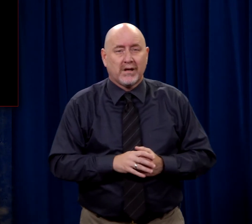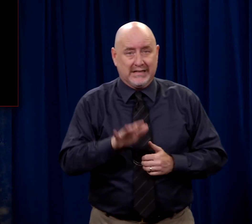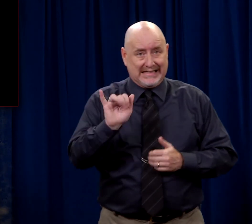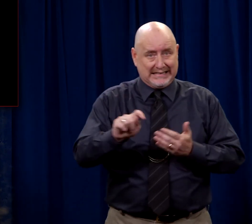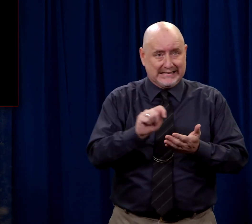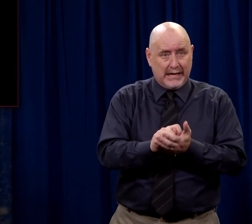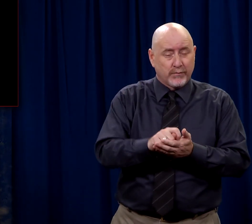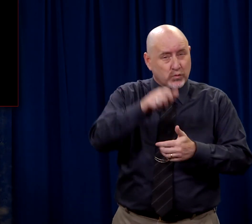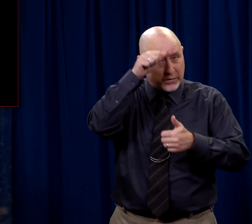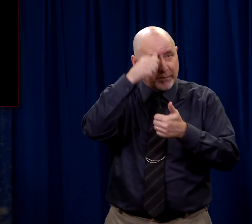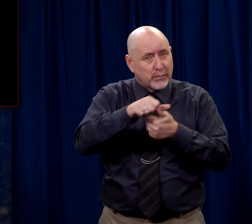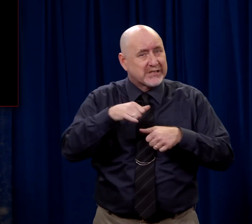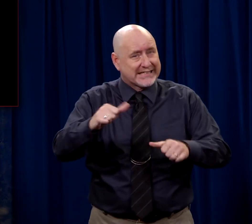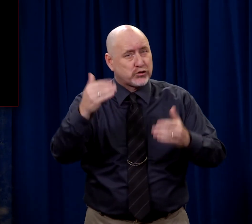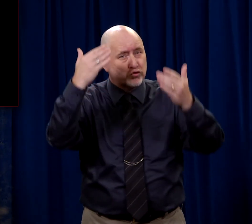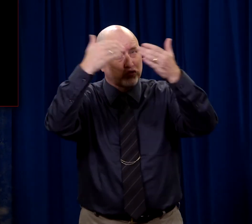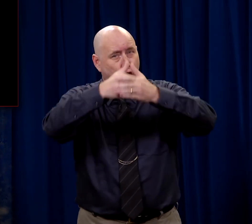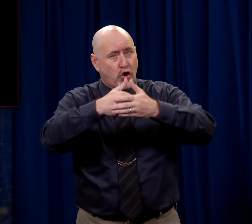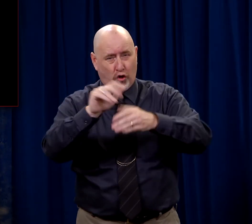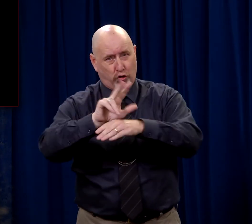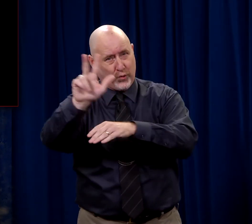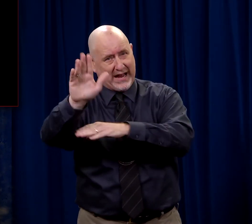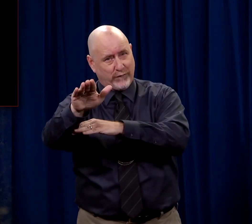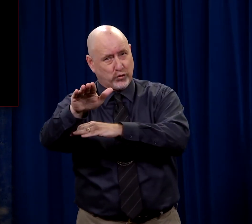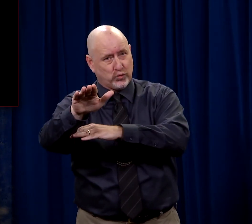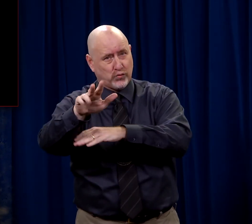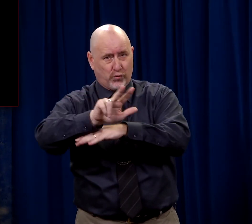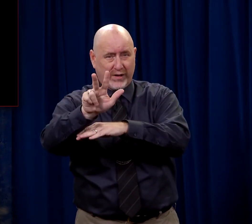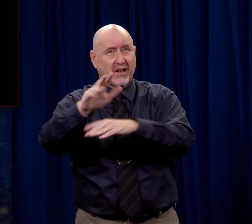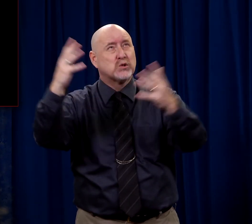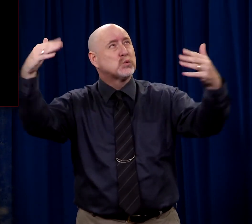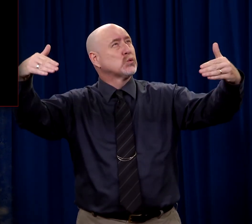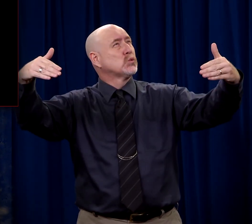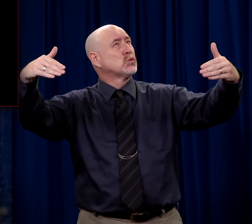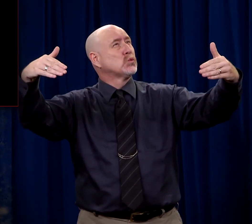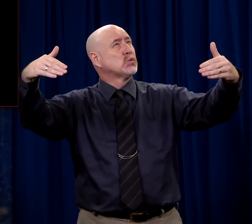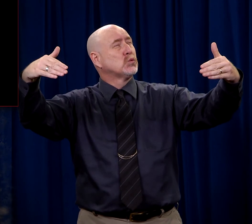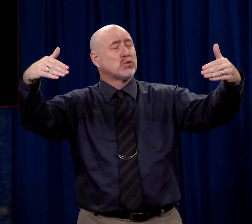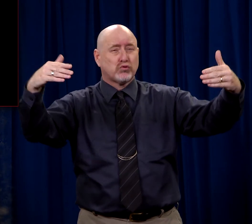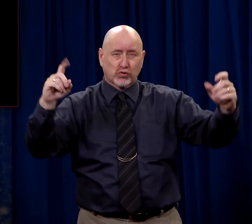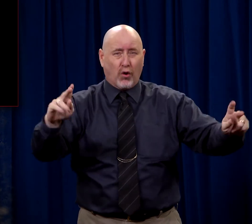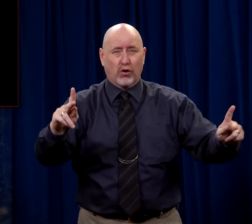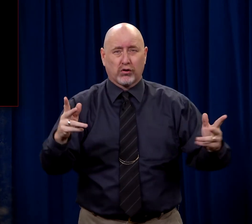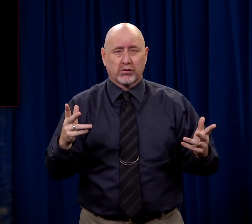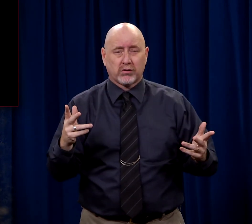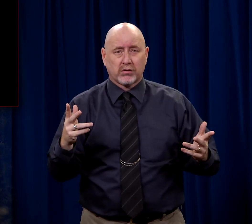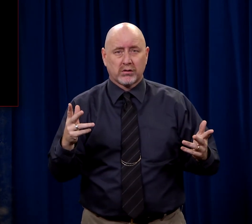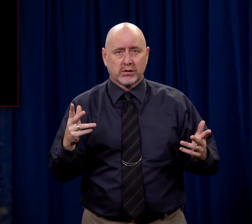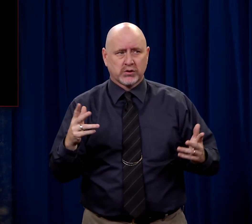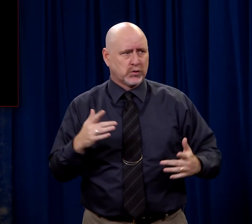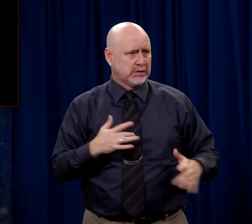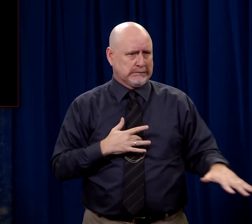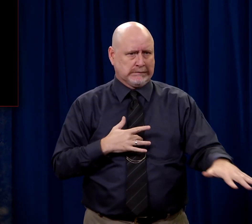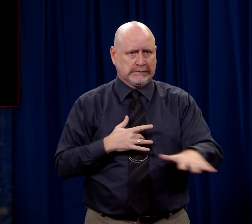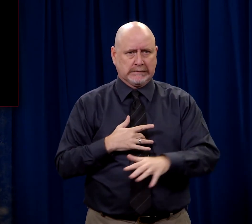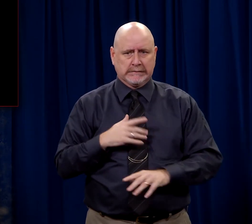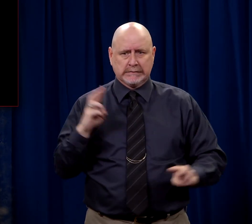Now at that time, and bear in mind that it's still dark, three o'clock in the afternoon and it's still dark. So it's troubling.